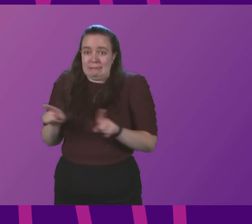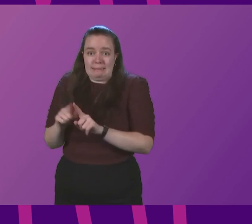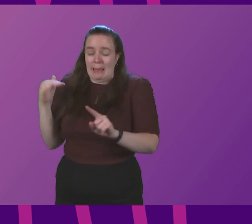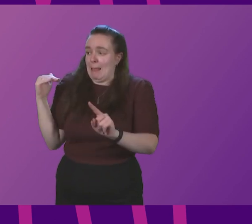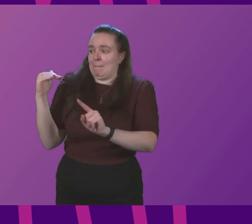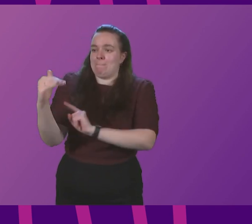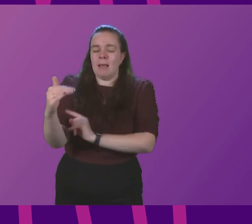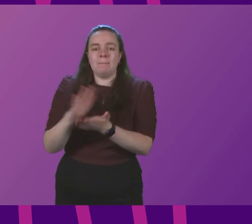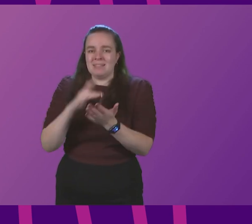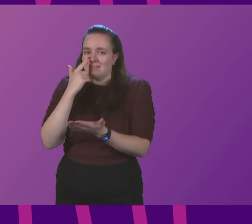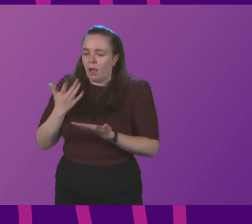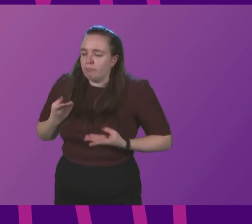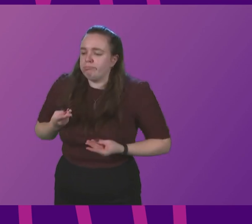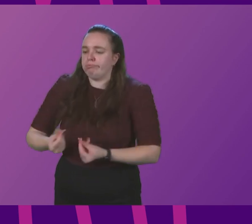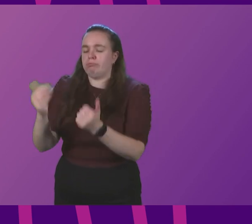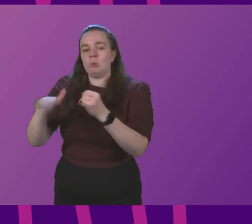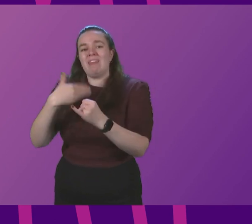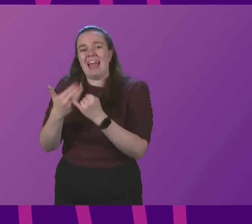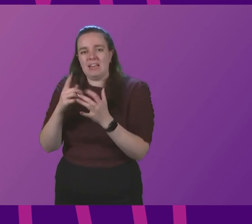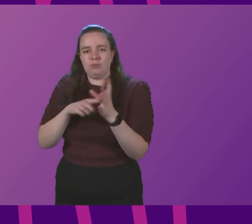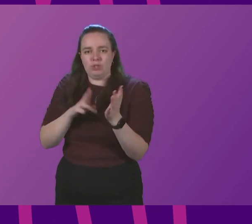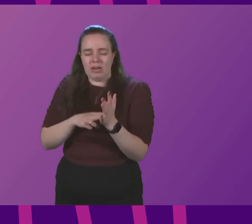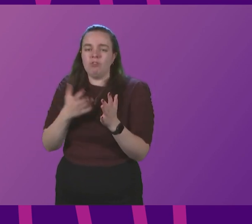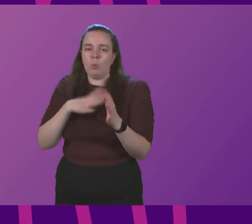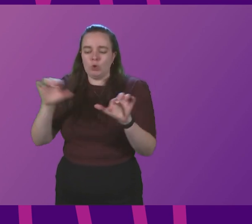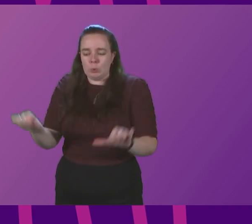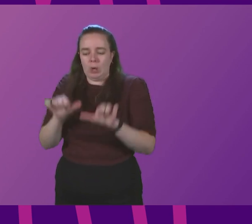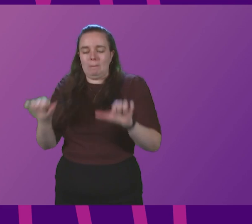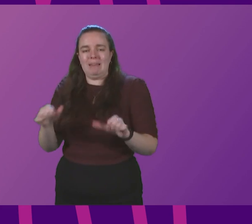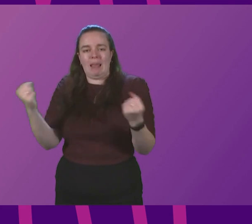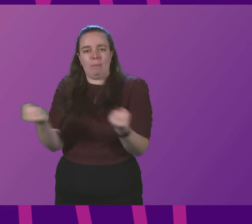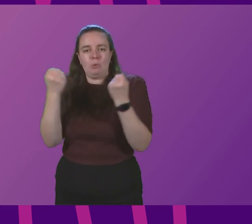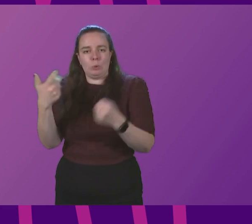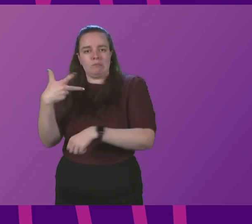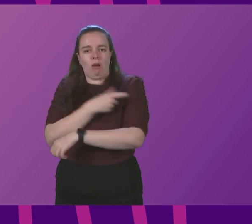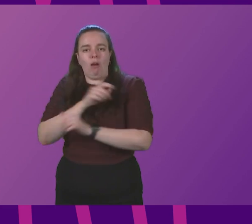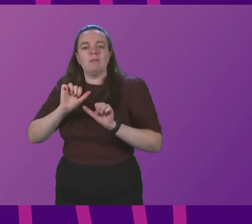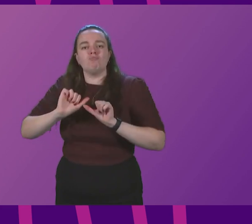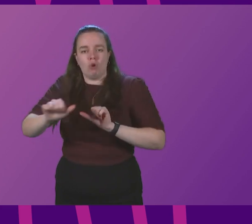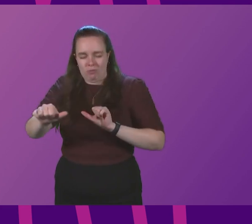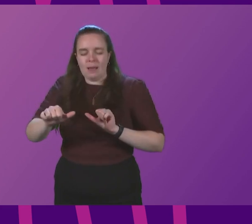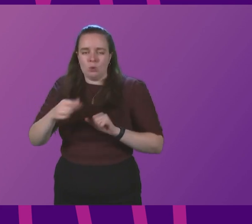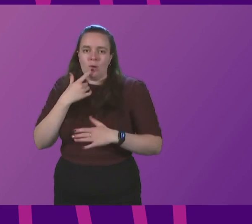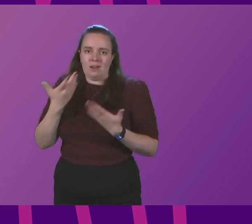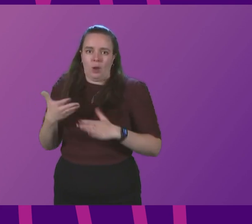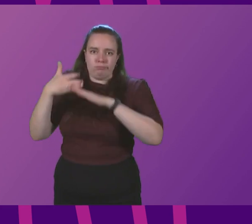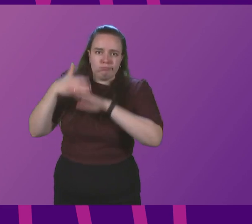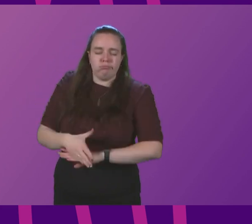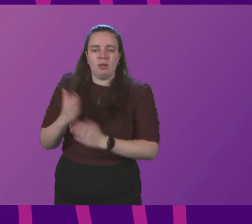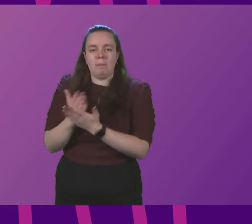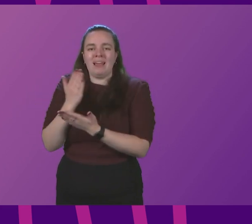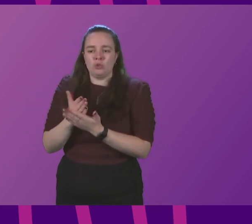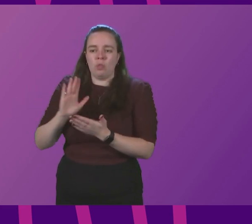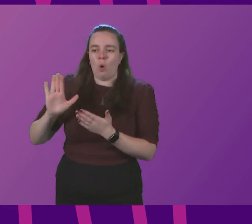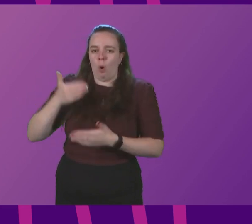flow through to the end of January, when we want to have completed the booster programme. So every effort has been made to ensure that all of that